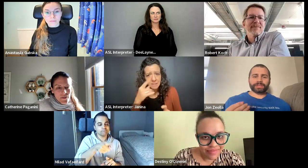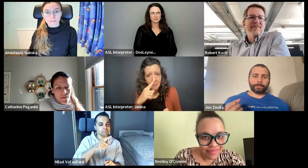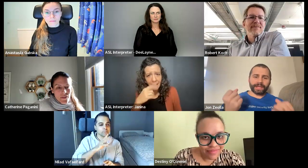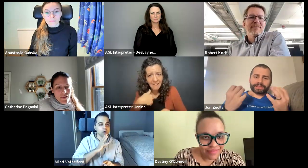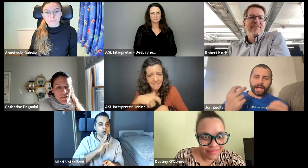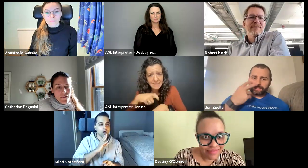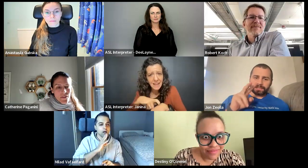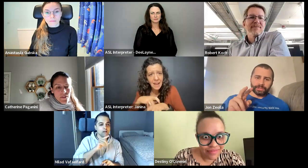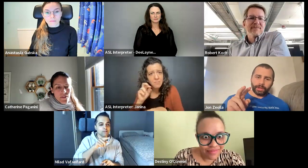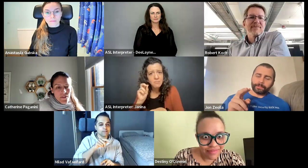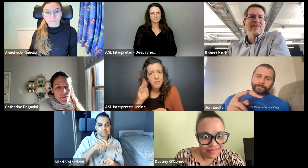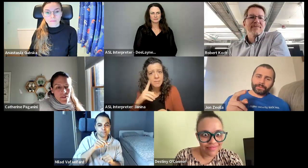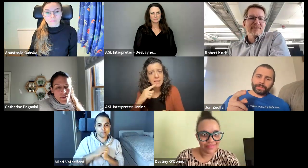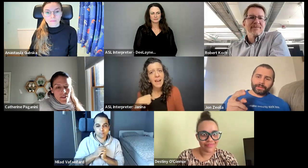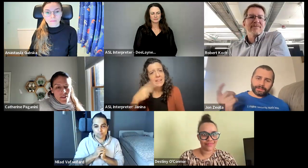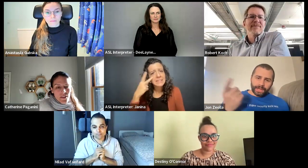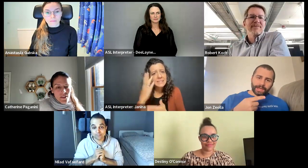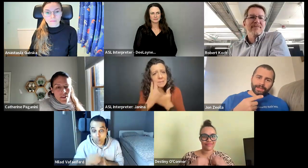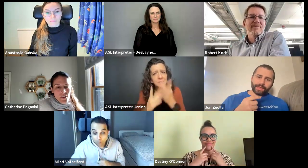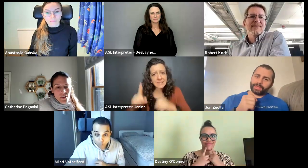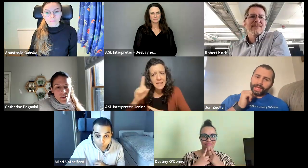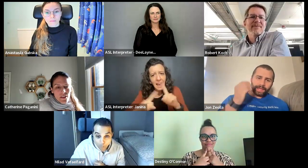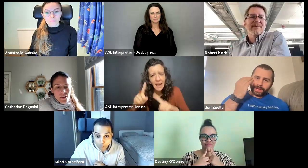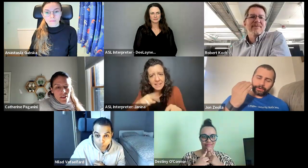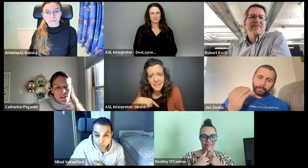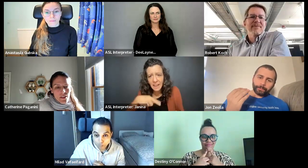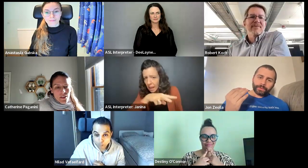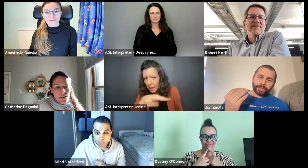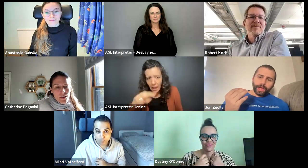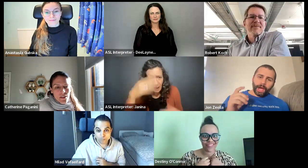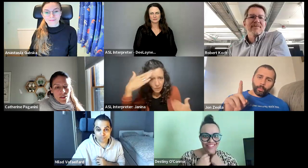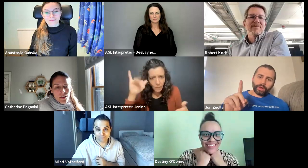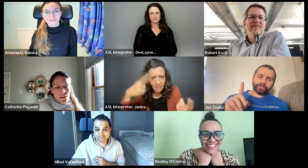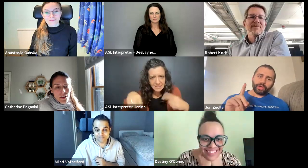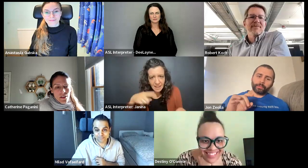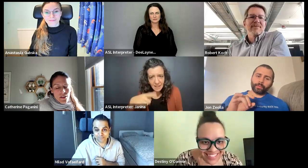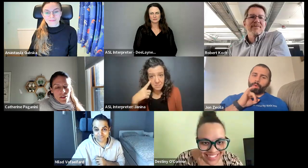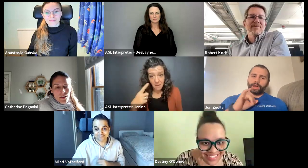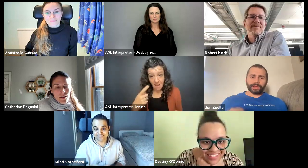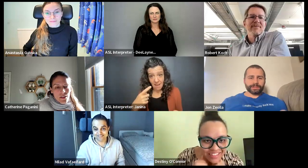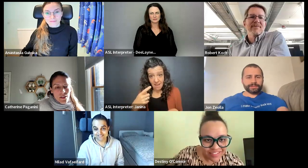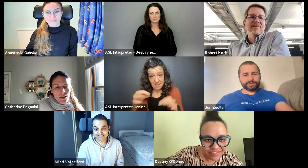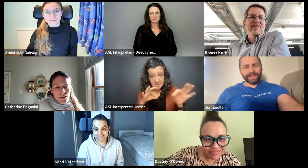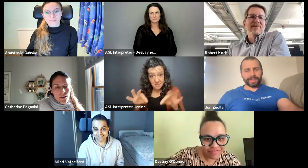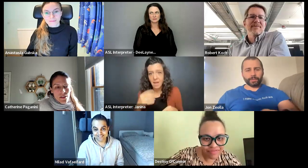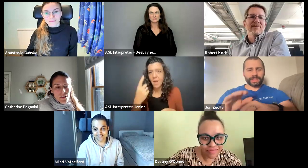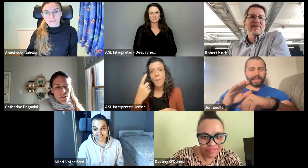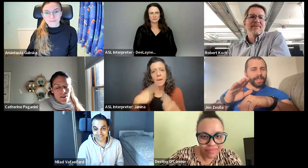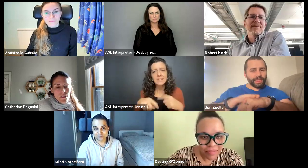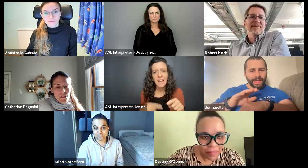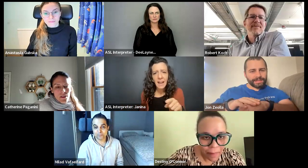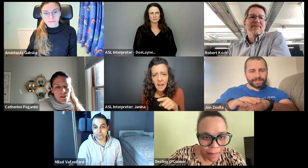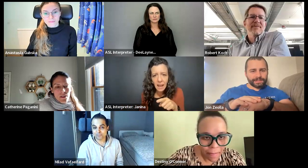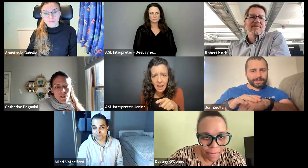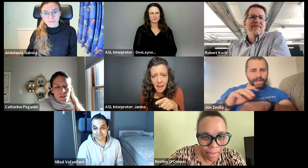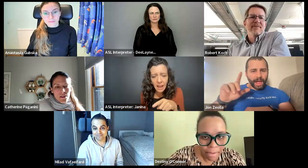just some like signs that I saw today that I don't know. One of them was, I think it was